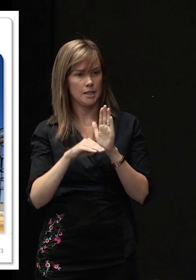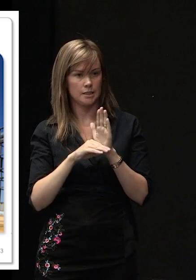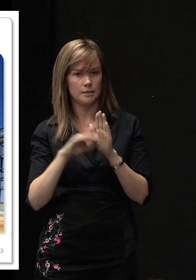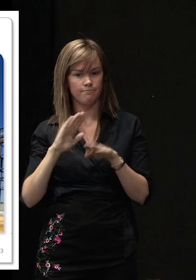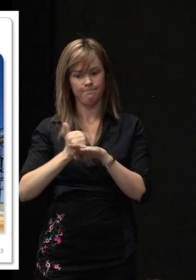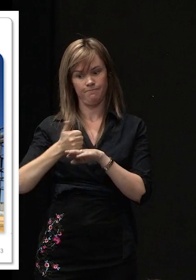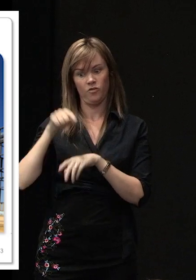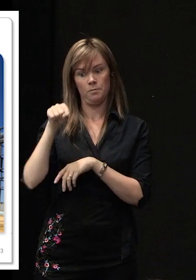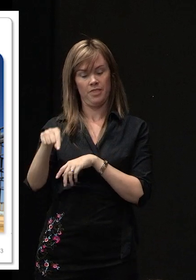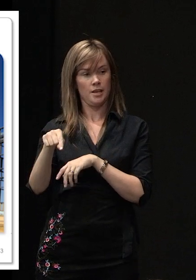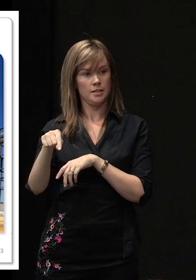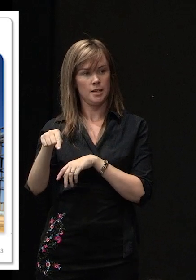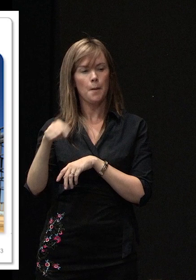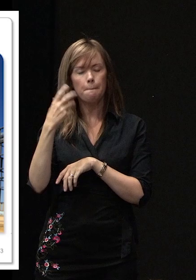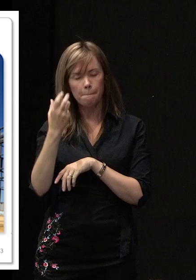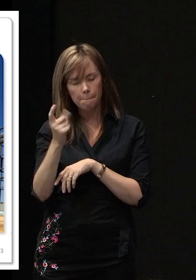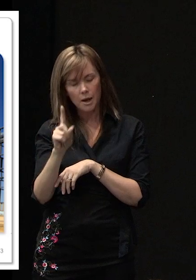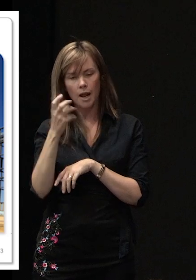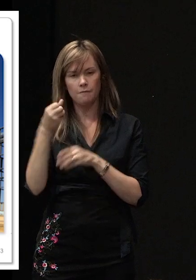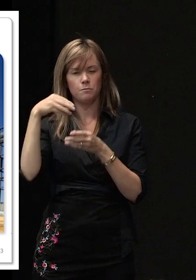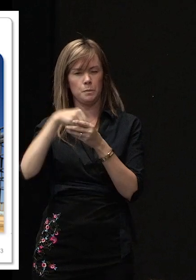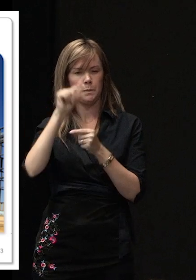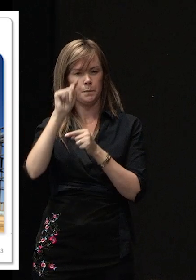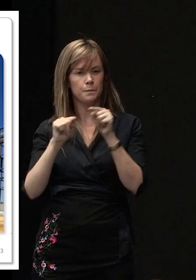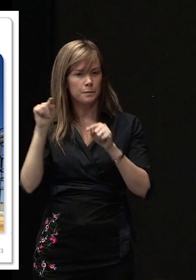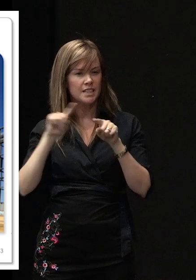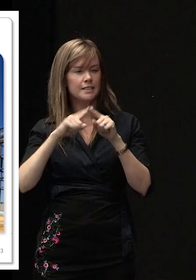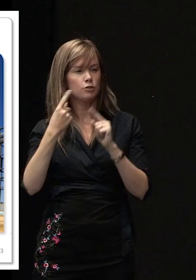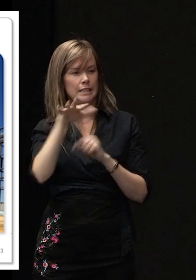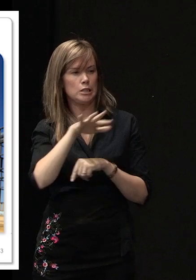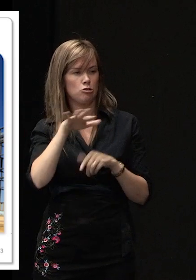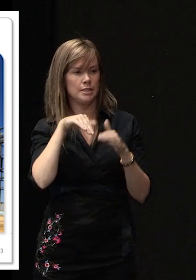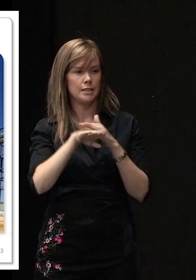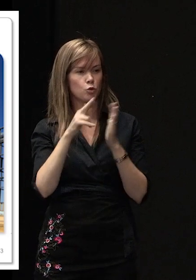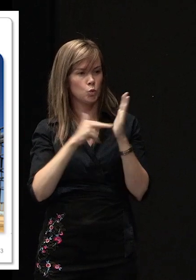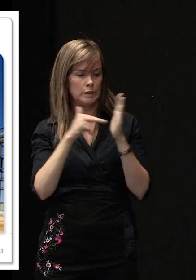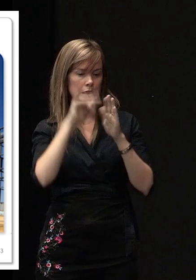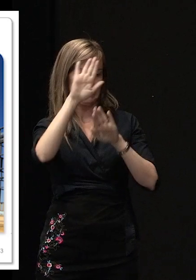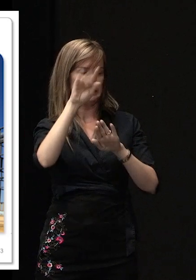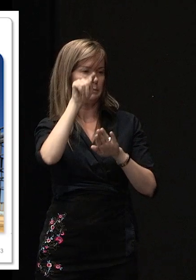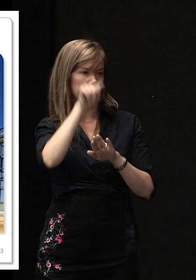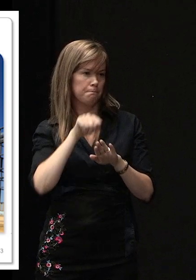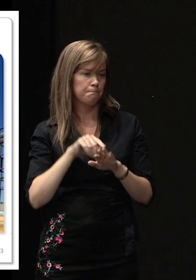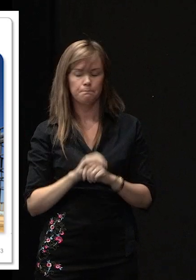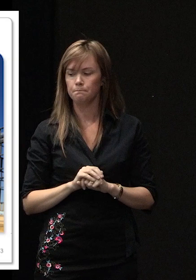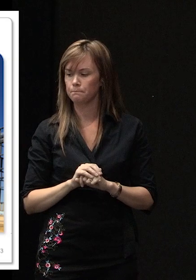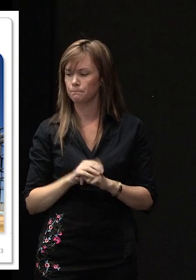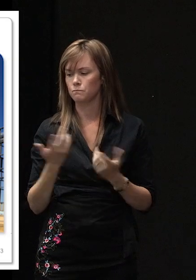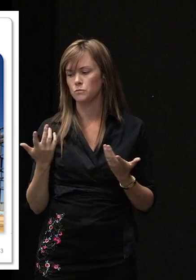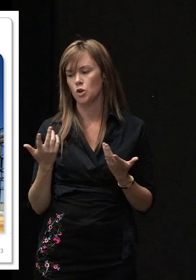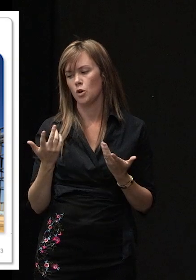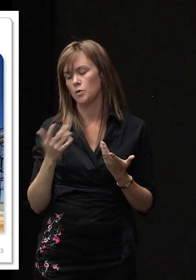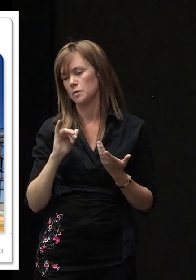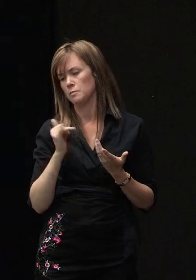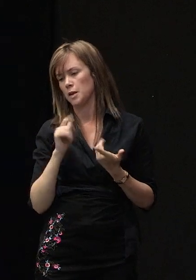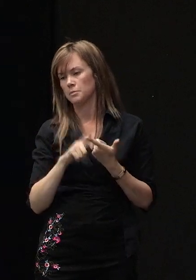but there are slight variations from region to region within New Zealand. So, for argument's sake, you might be